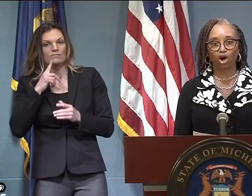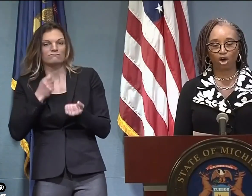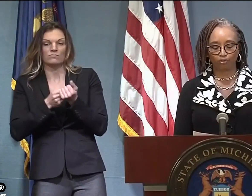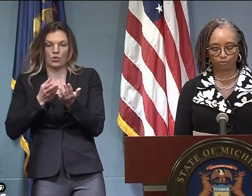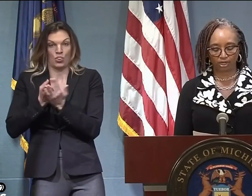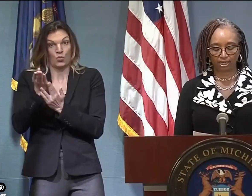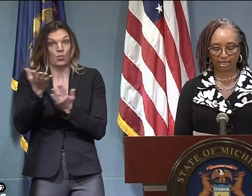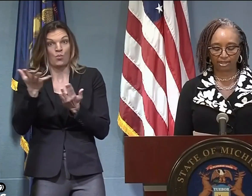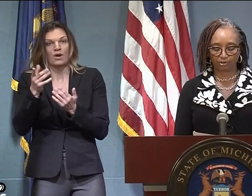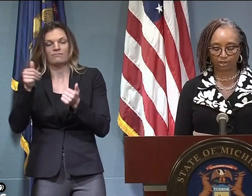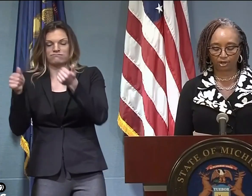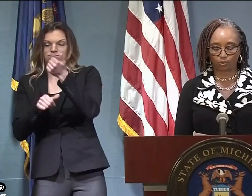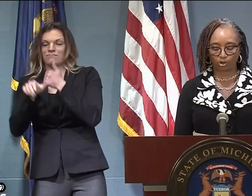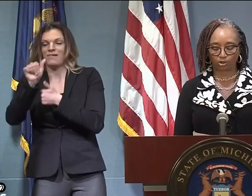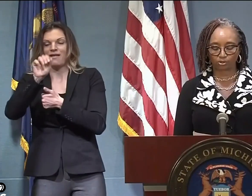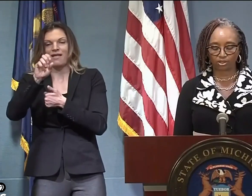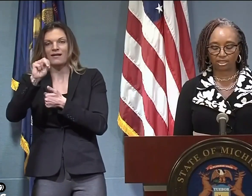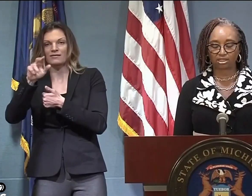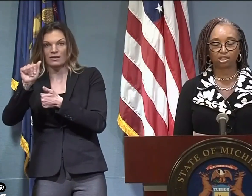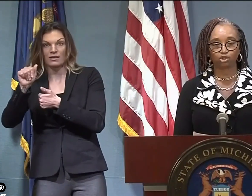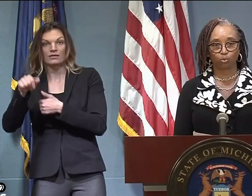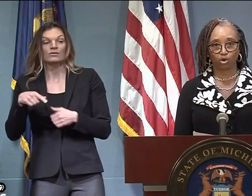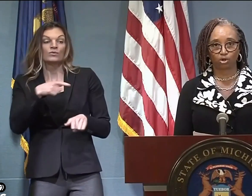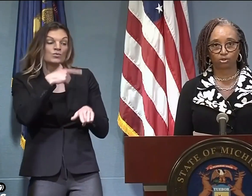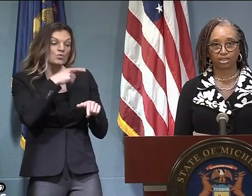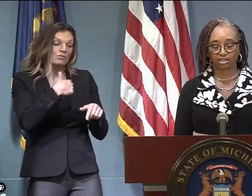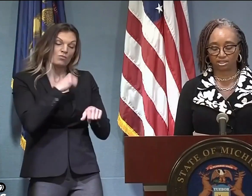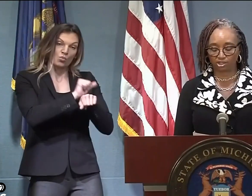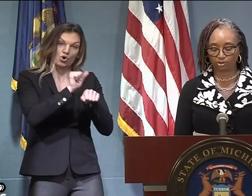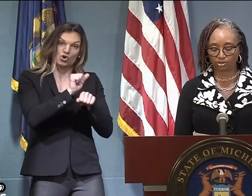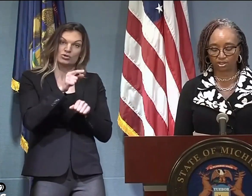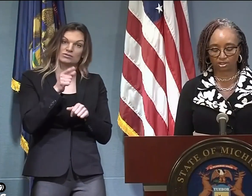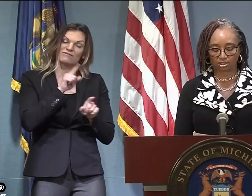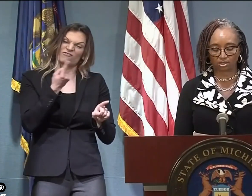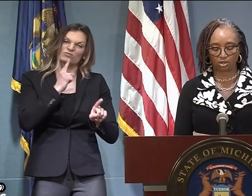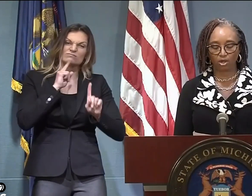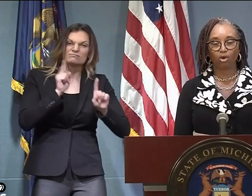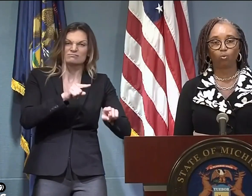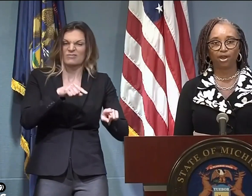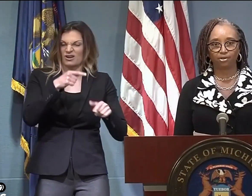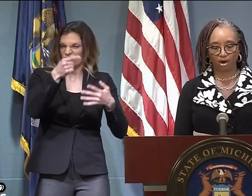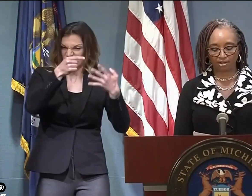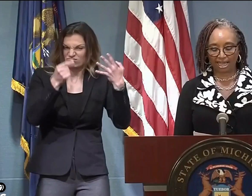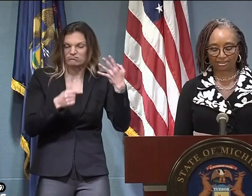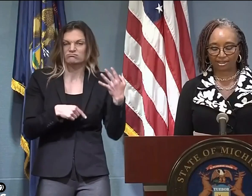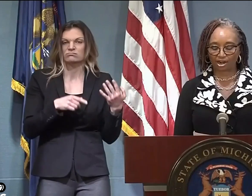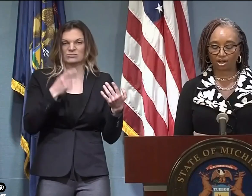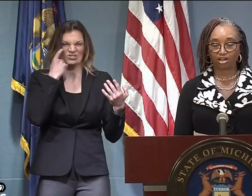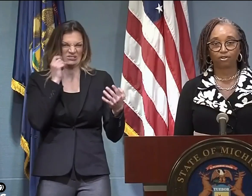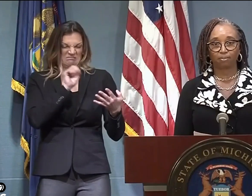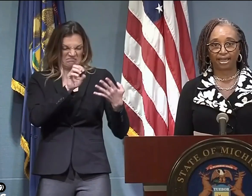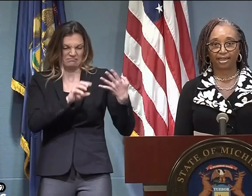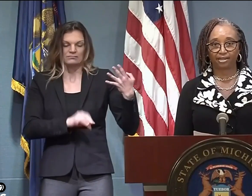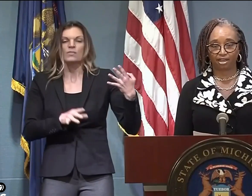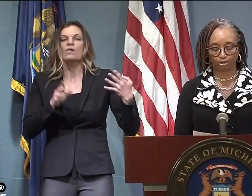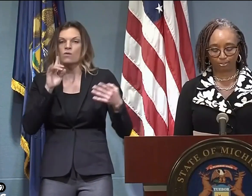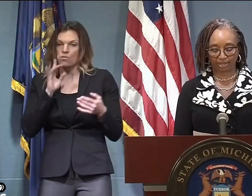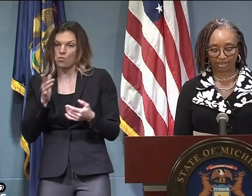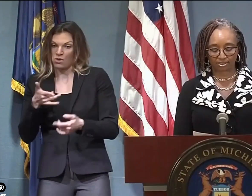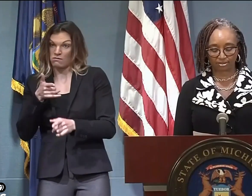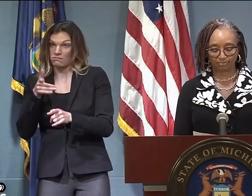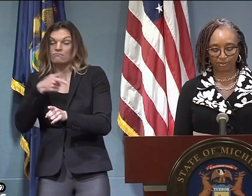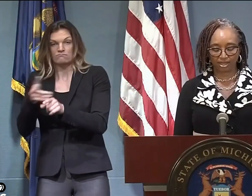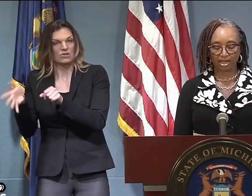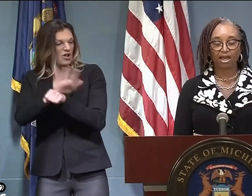resources through Aetna to all frontline health care workers, essential workers, essential and senior citizens whether